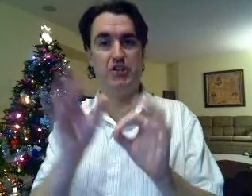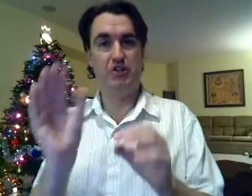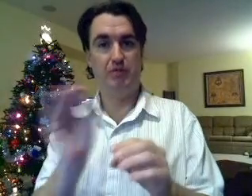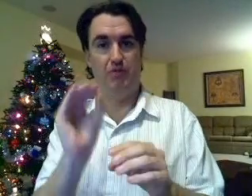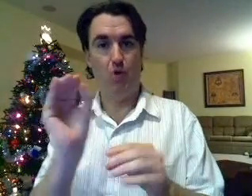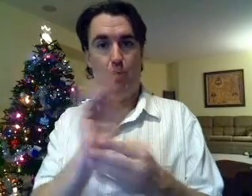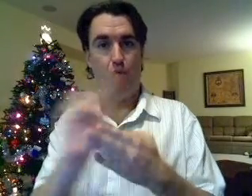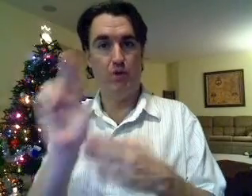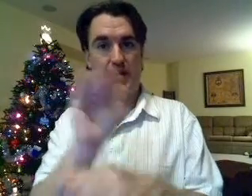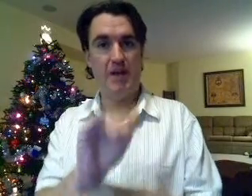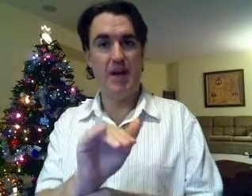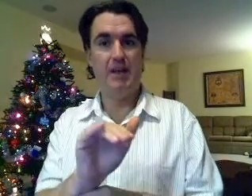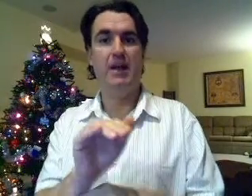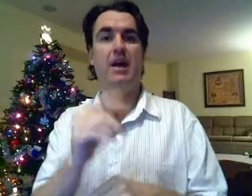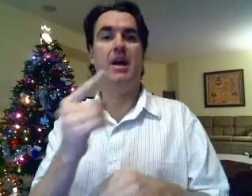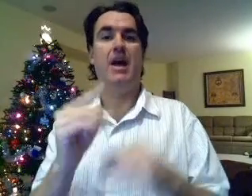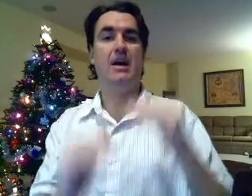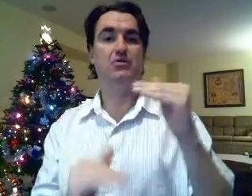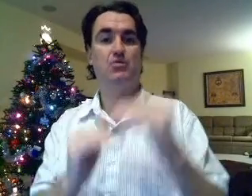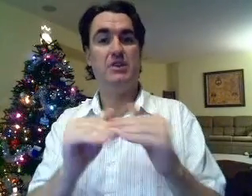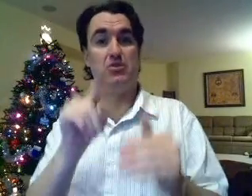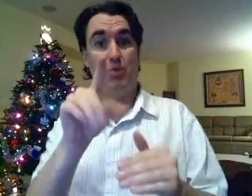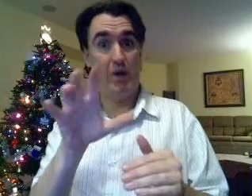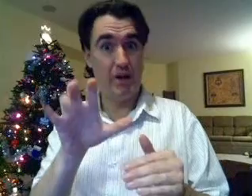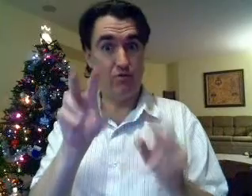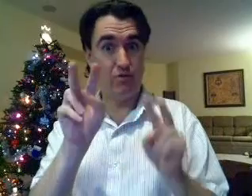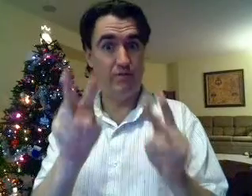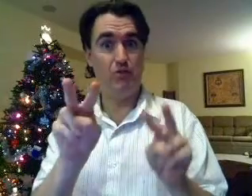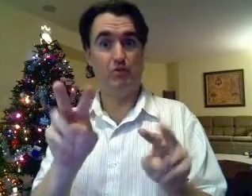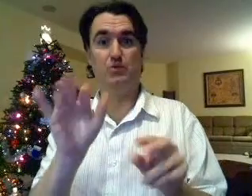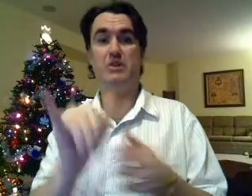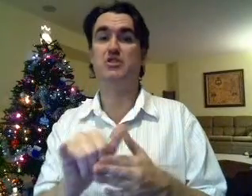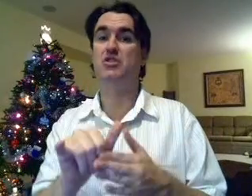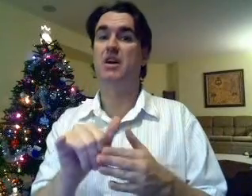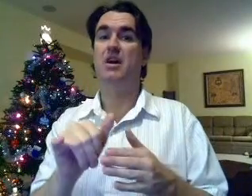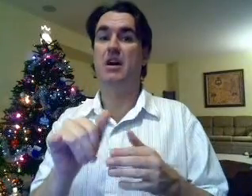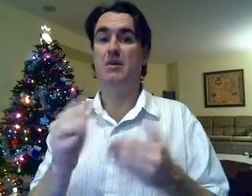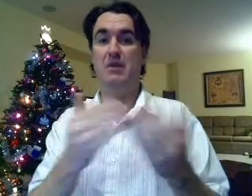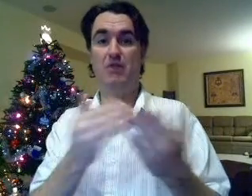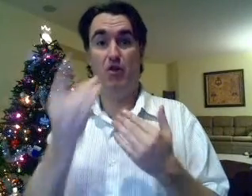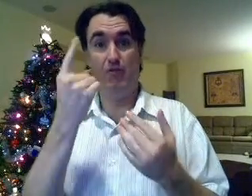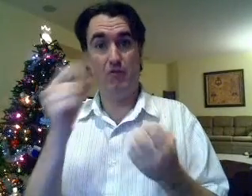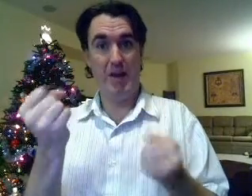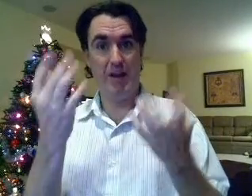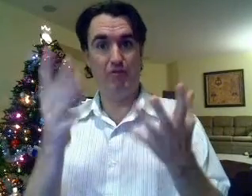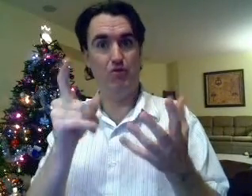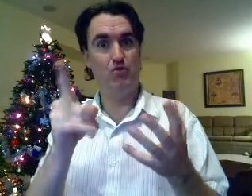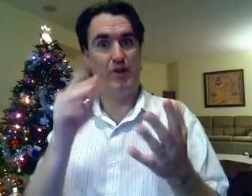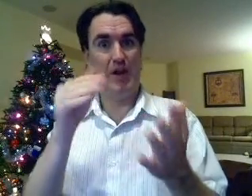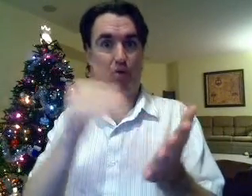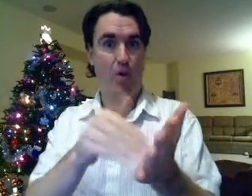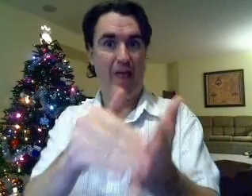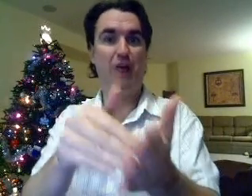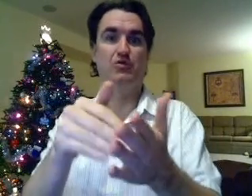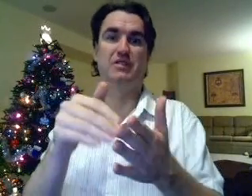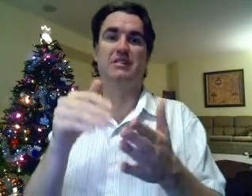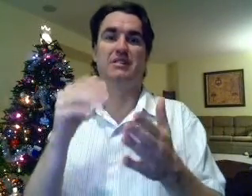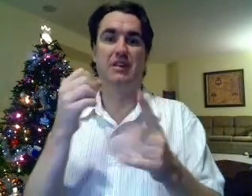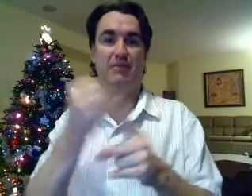of O Holy Night, has reached 100 views, which, even though for many of you who get your thousands of